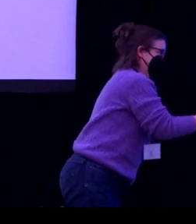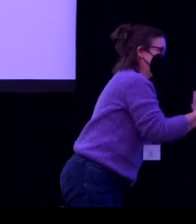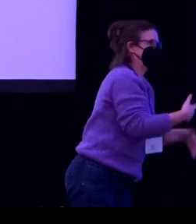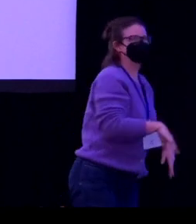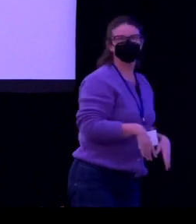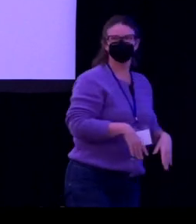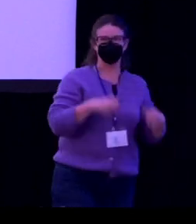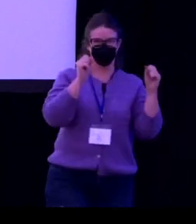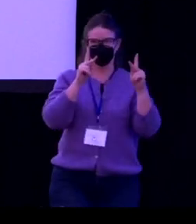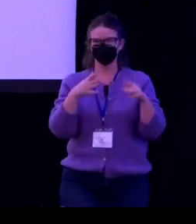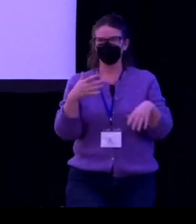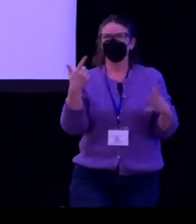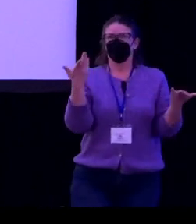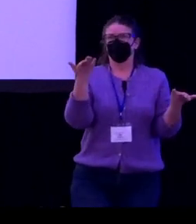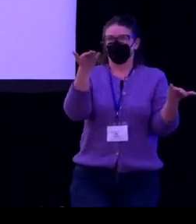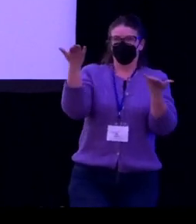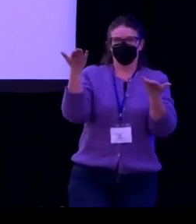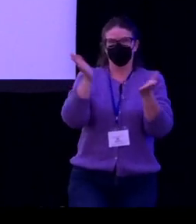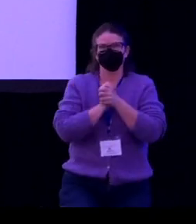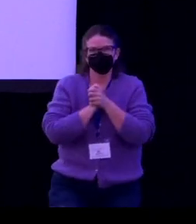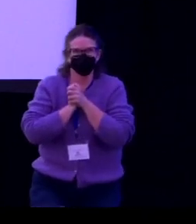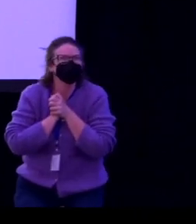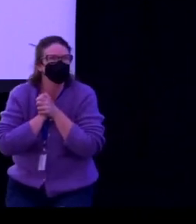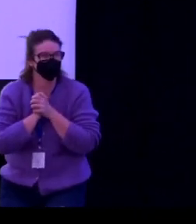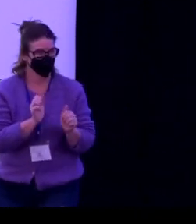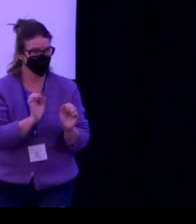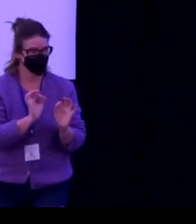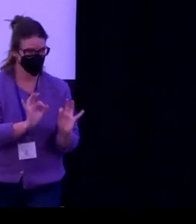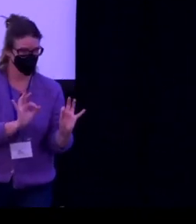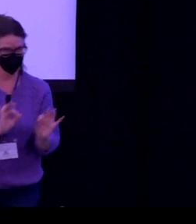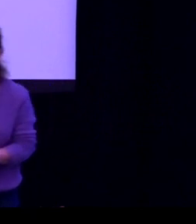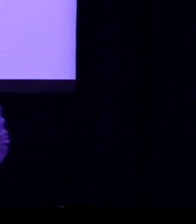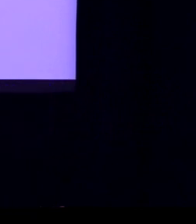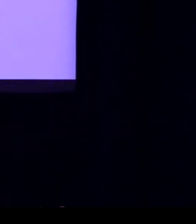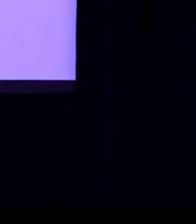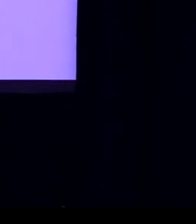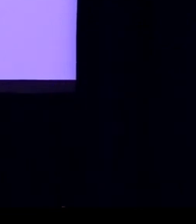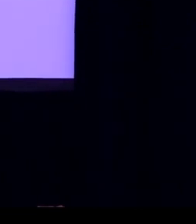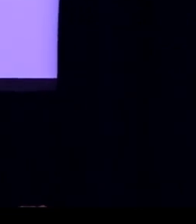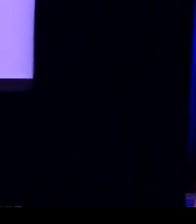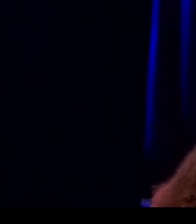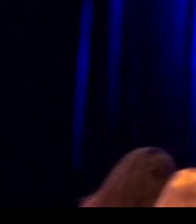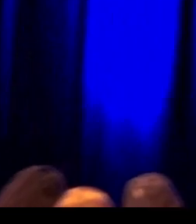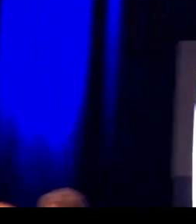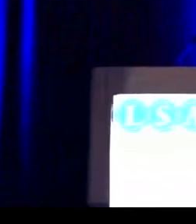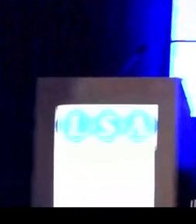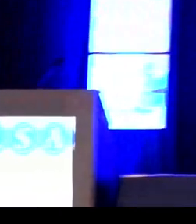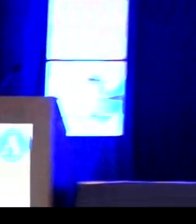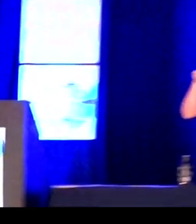research, or that they maybe assume deaf means more than what it really is. So just wanted to share those thoughts.